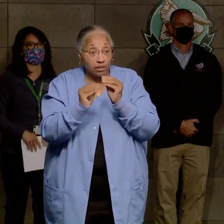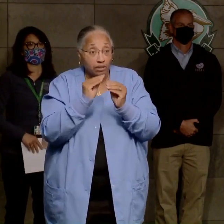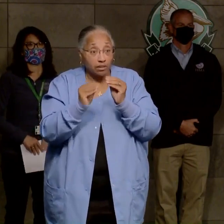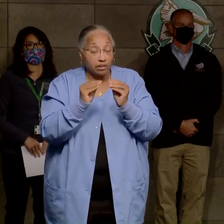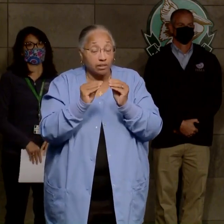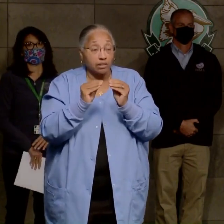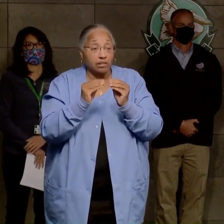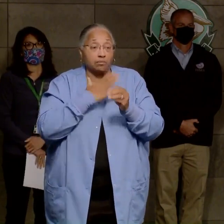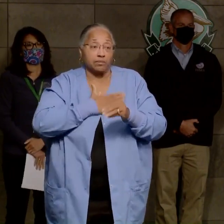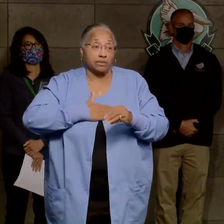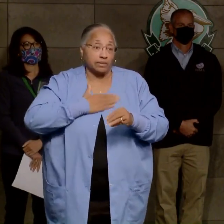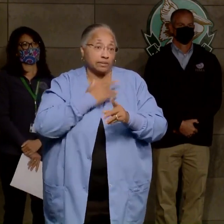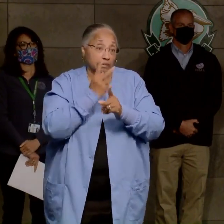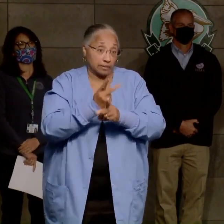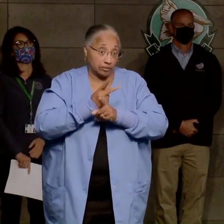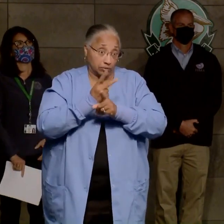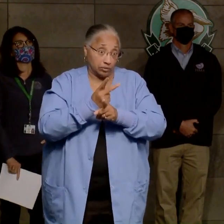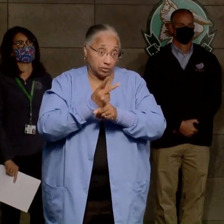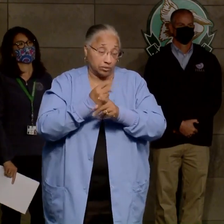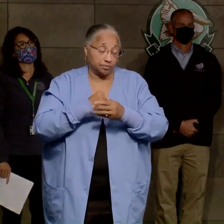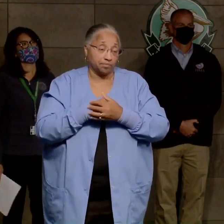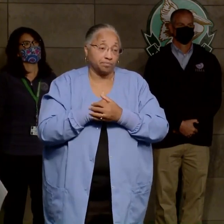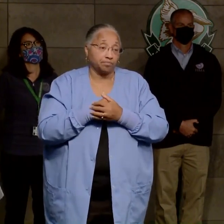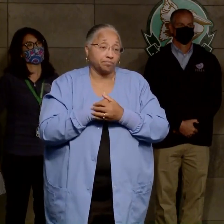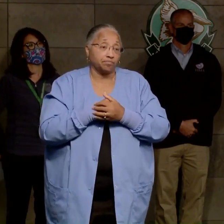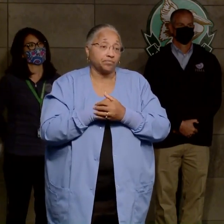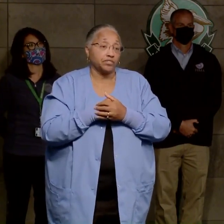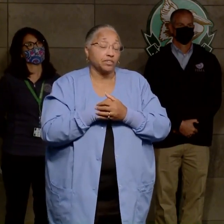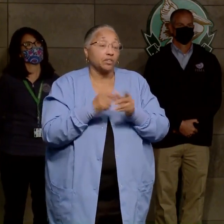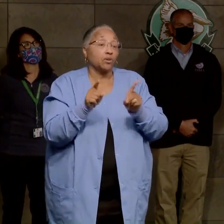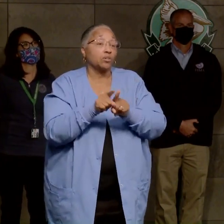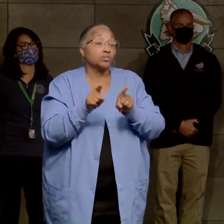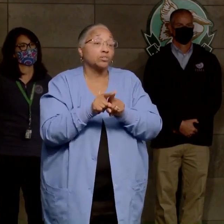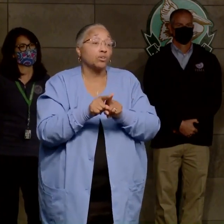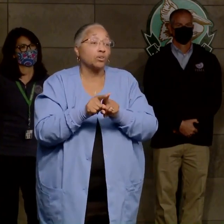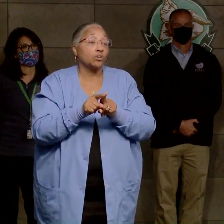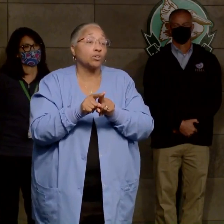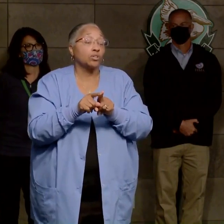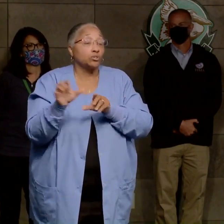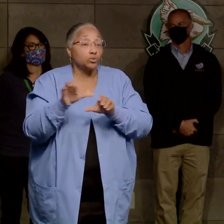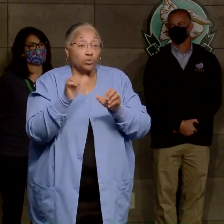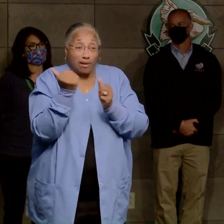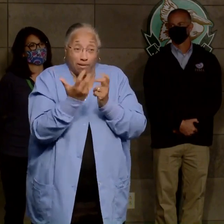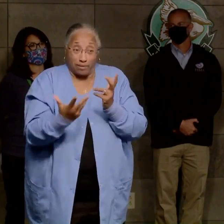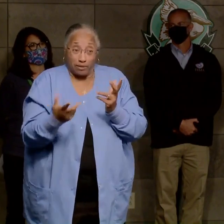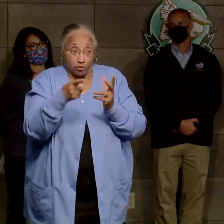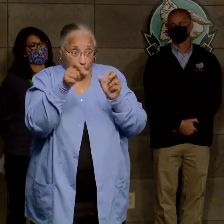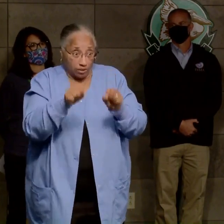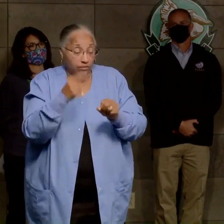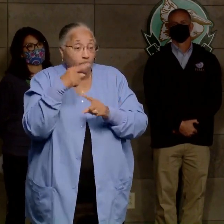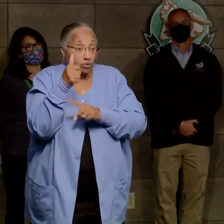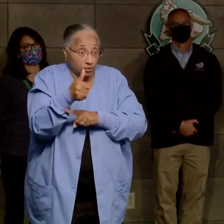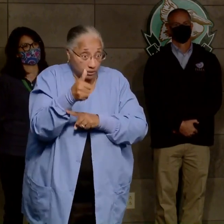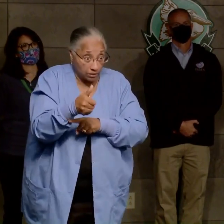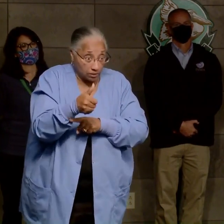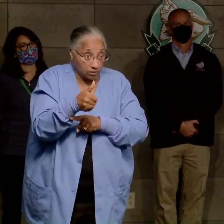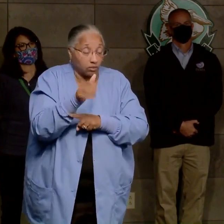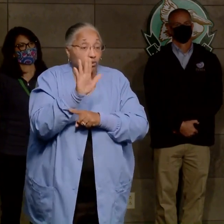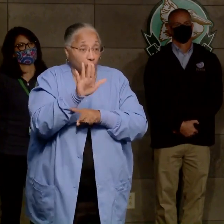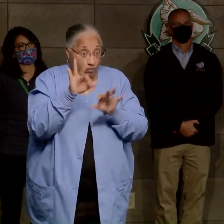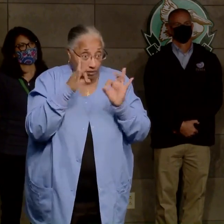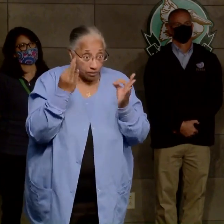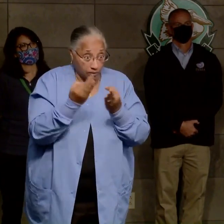very, very careful and make sure that you do everything you can for yourself and your family.